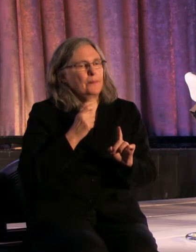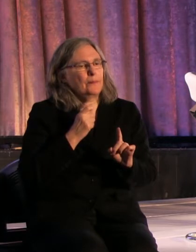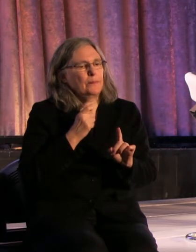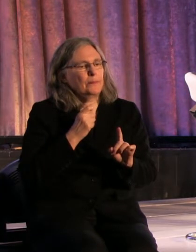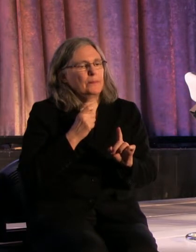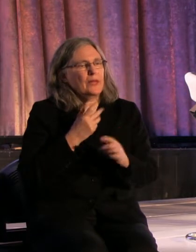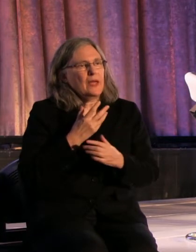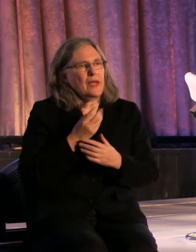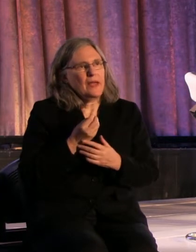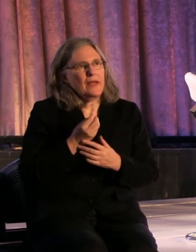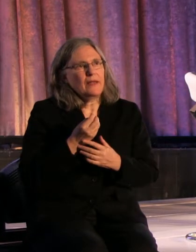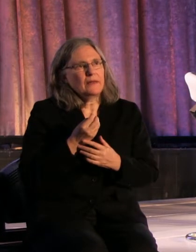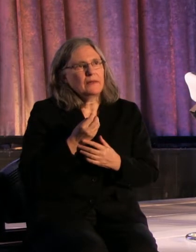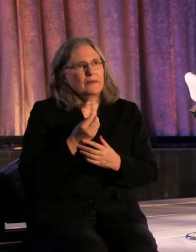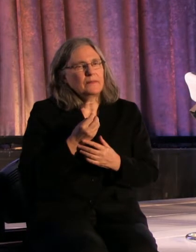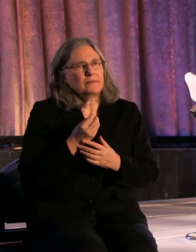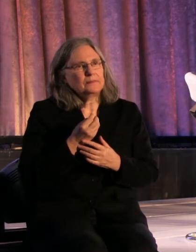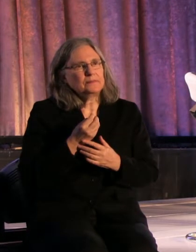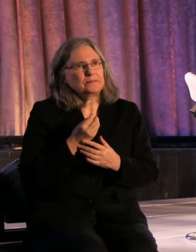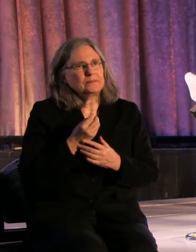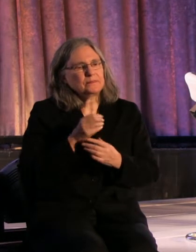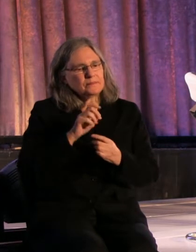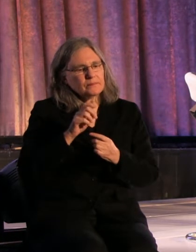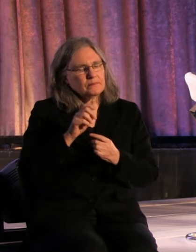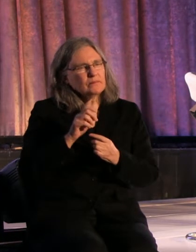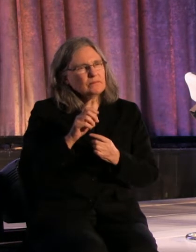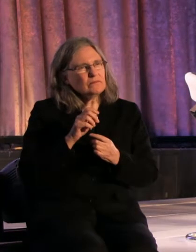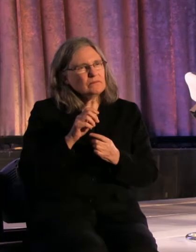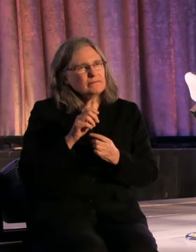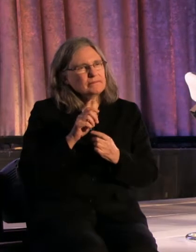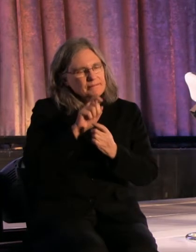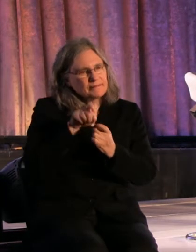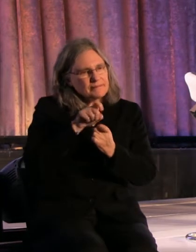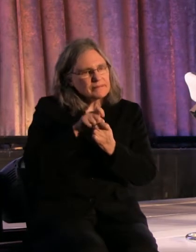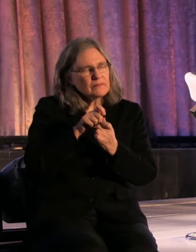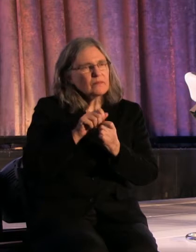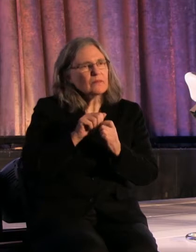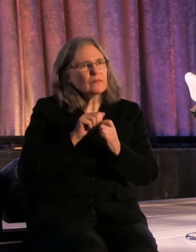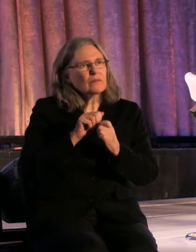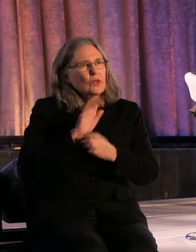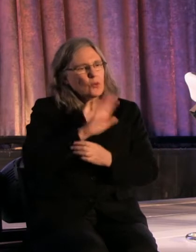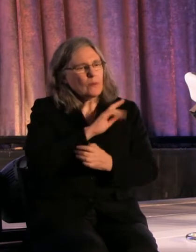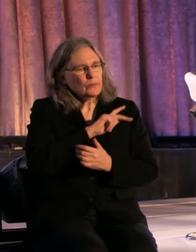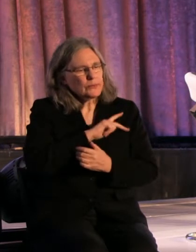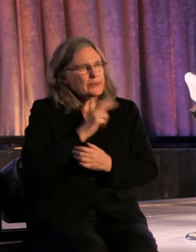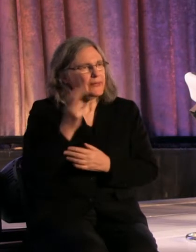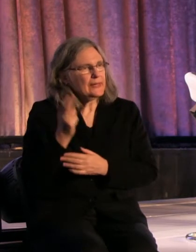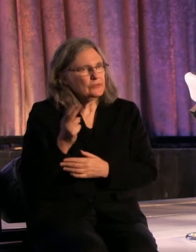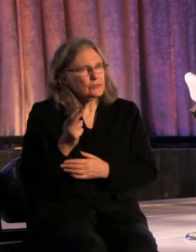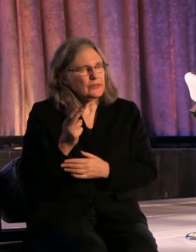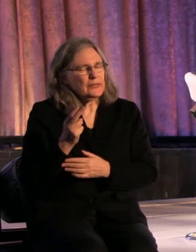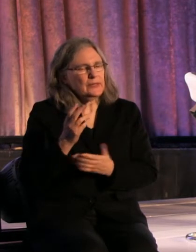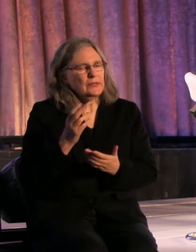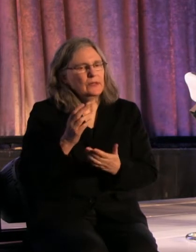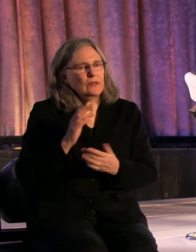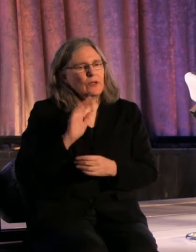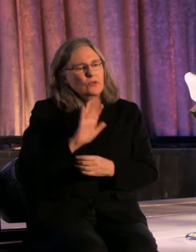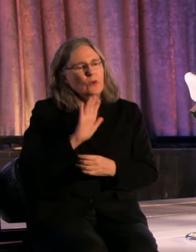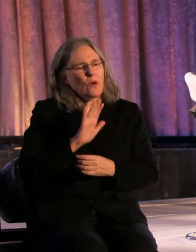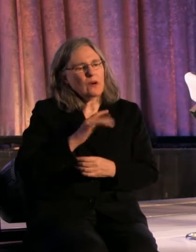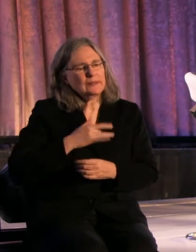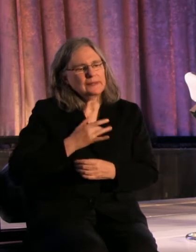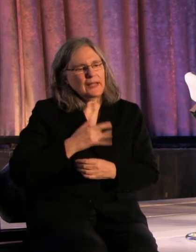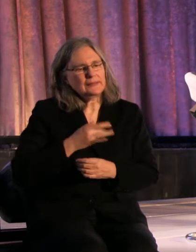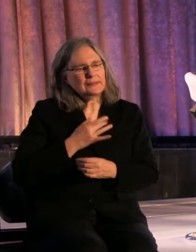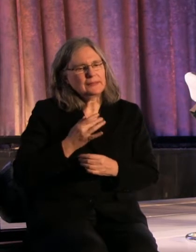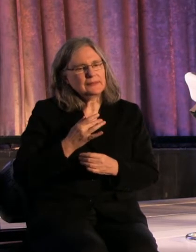and specifically how your personal histories or your sense of